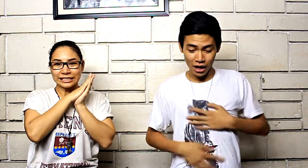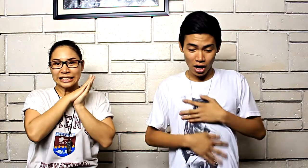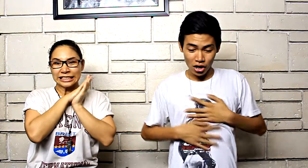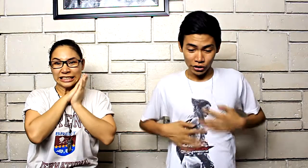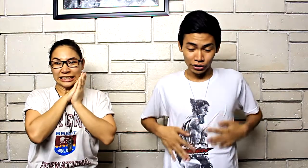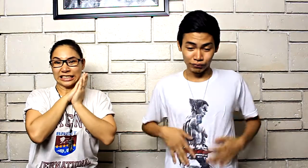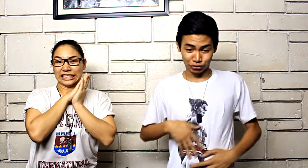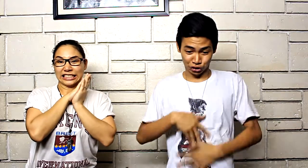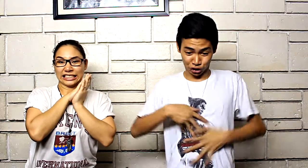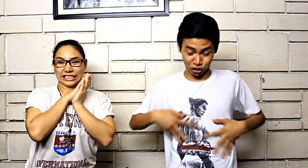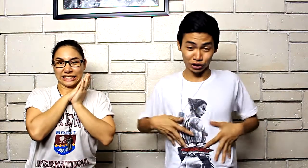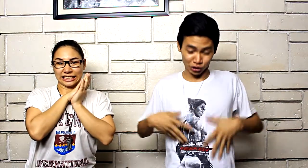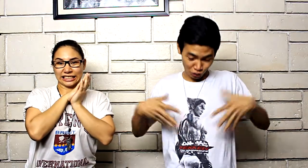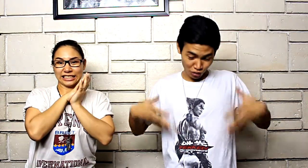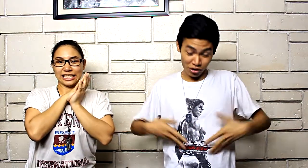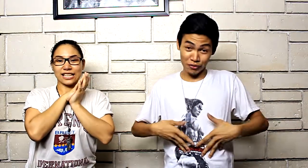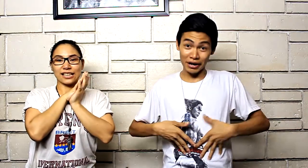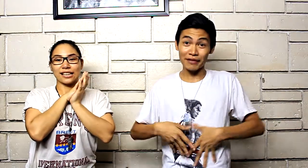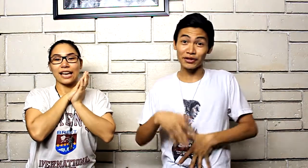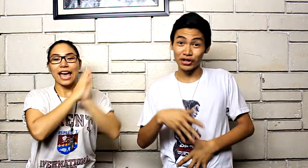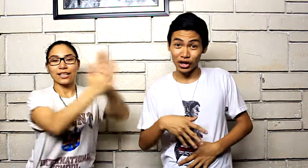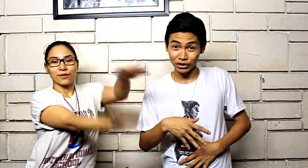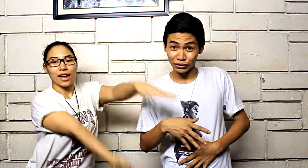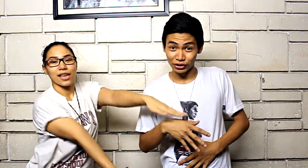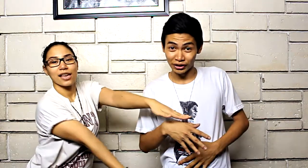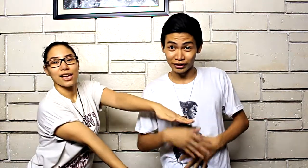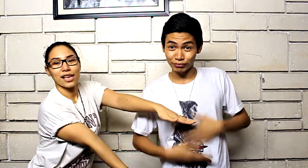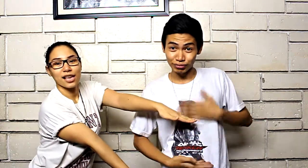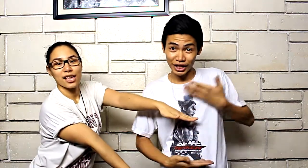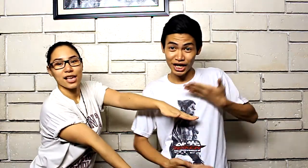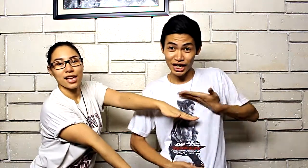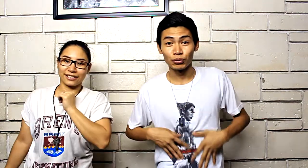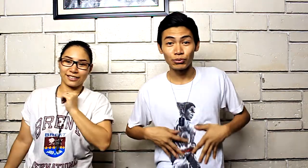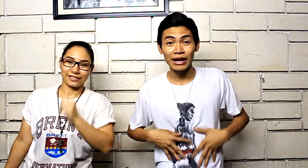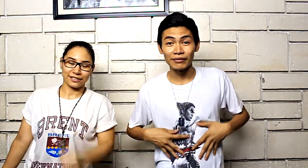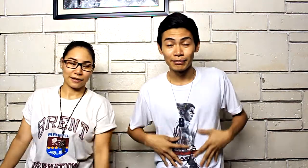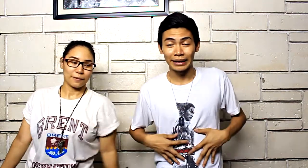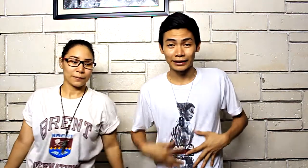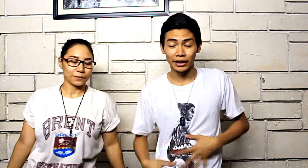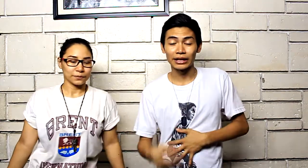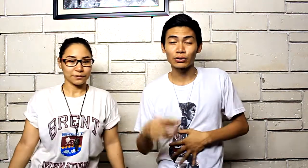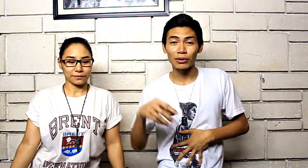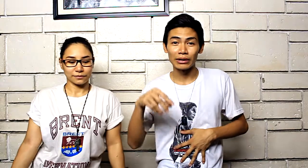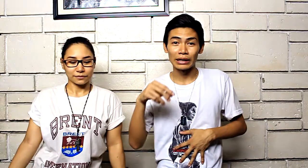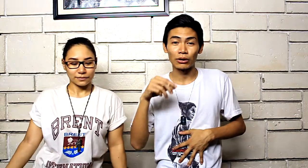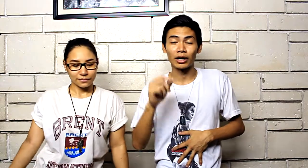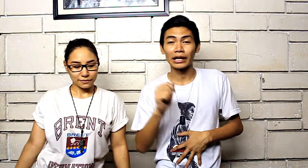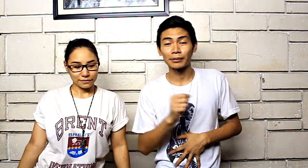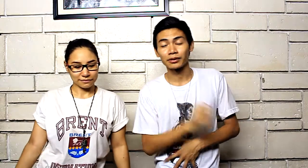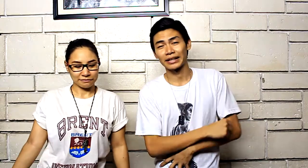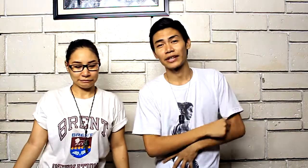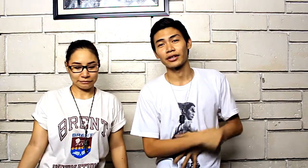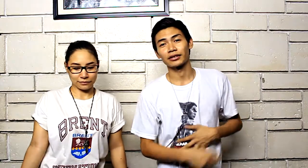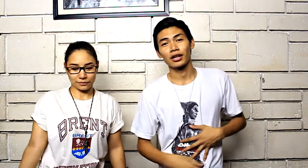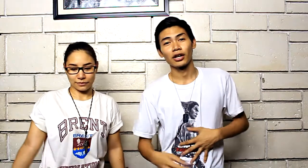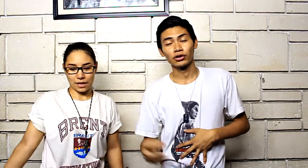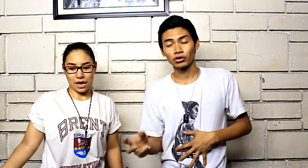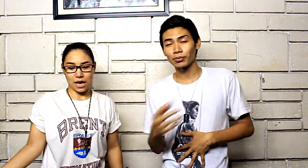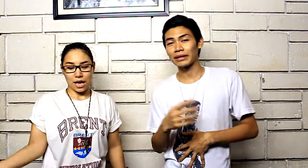whatever we call those things we have bacteria that's why we are able to digest so many